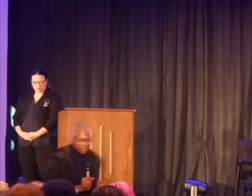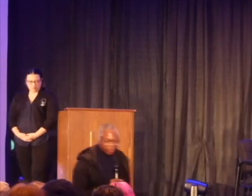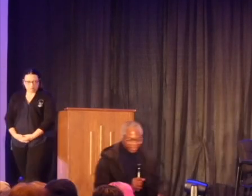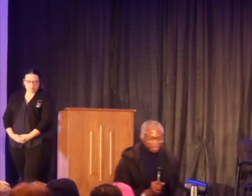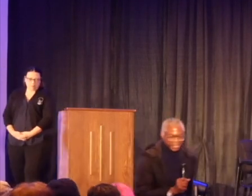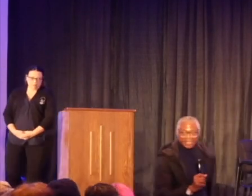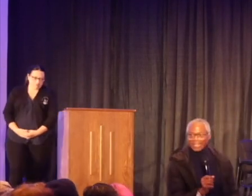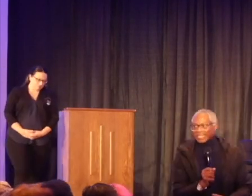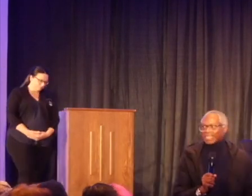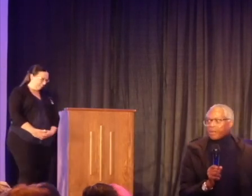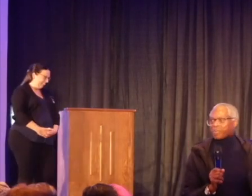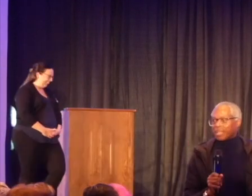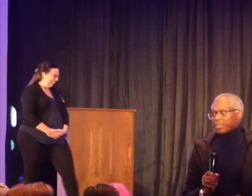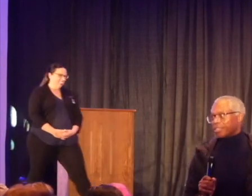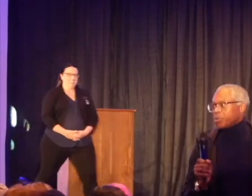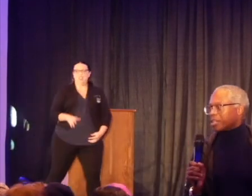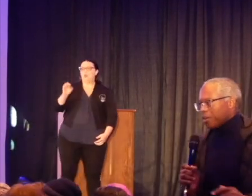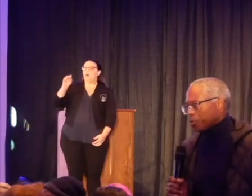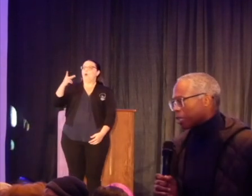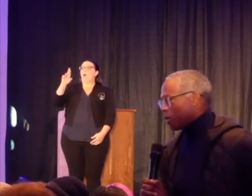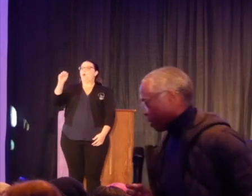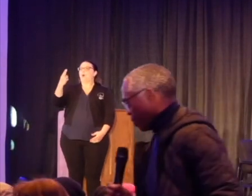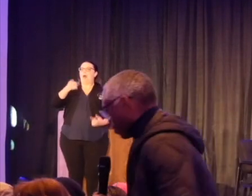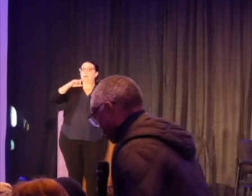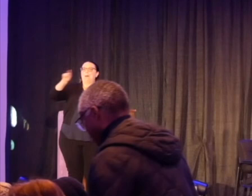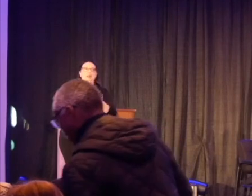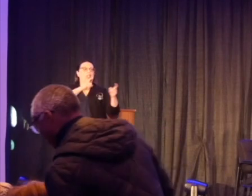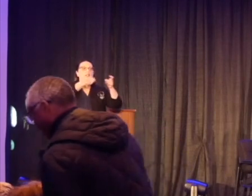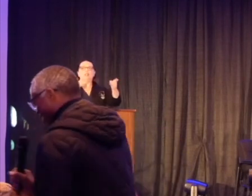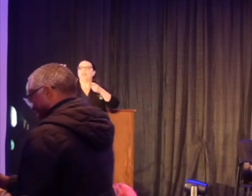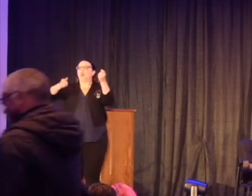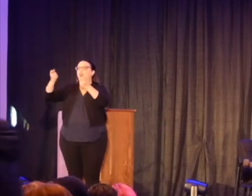come. Oprah's coming. Oprah's coming. You get a car. You get a car. Hold on.